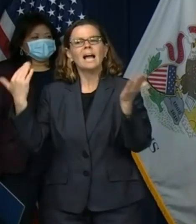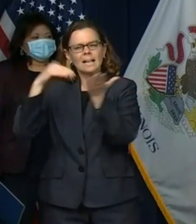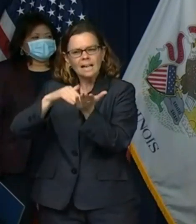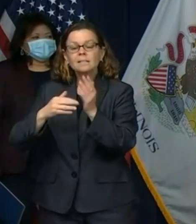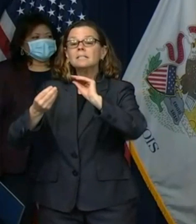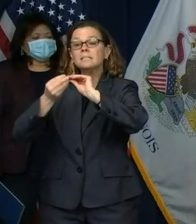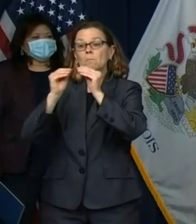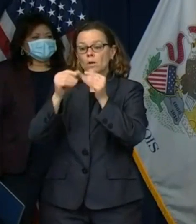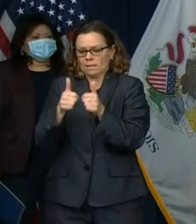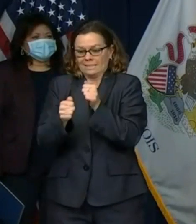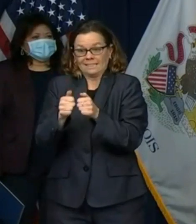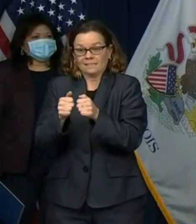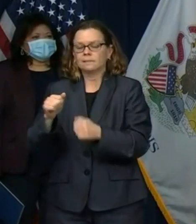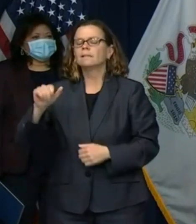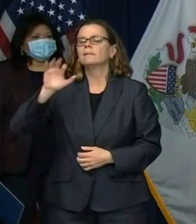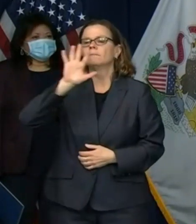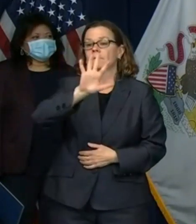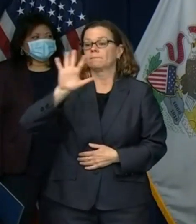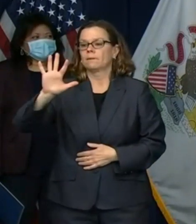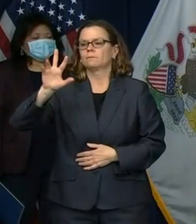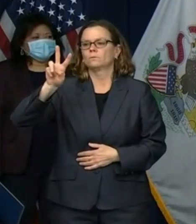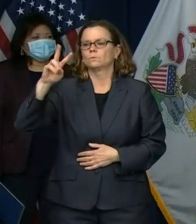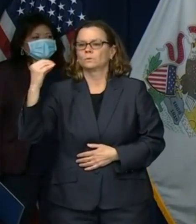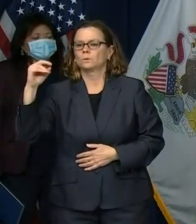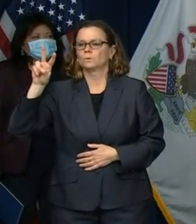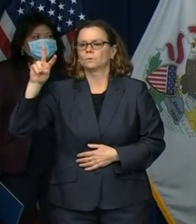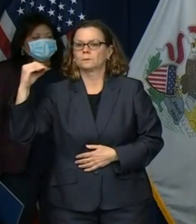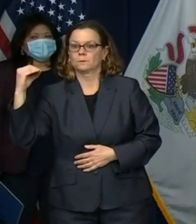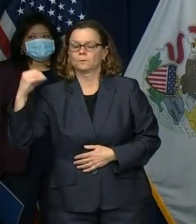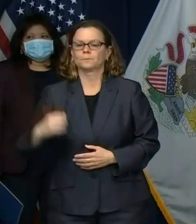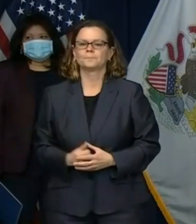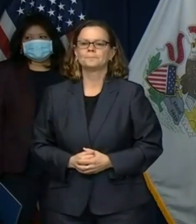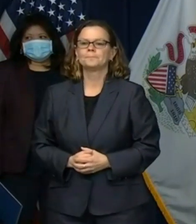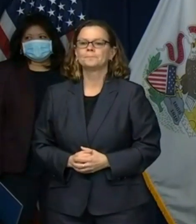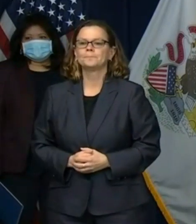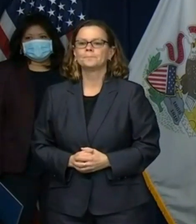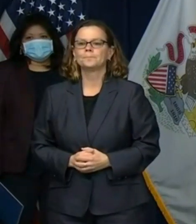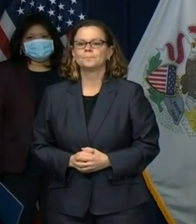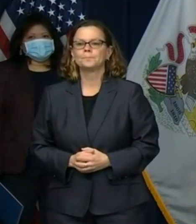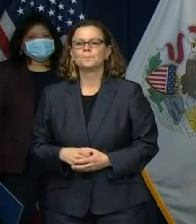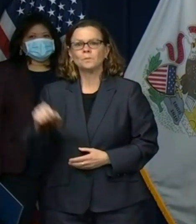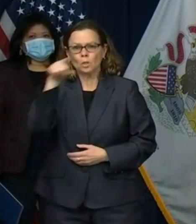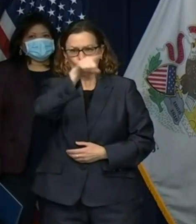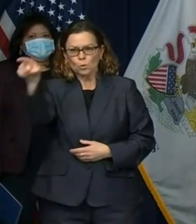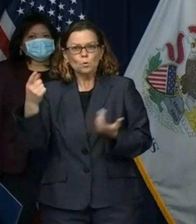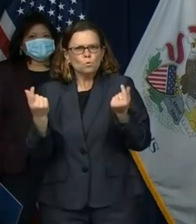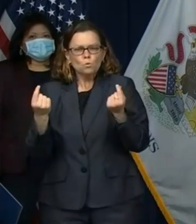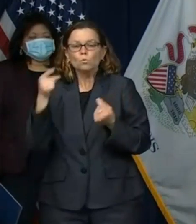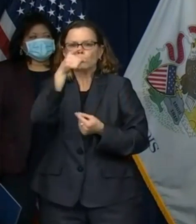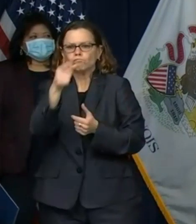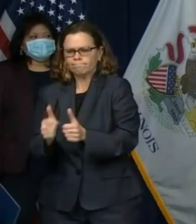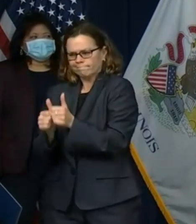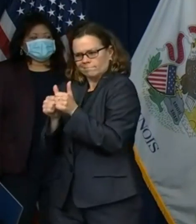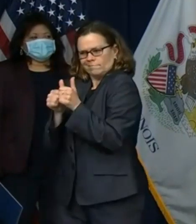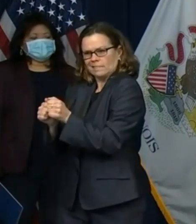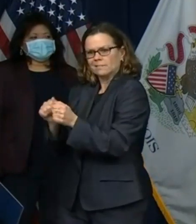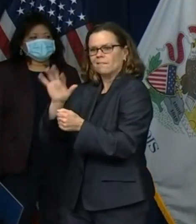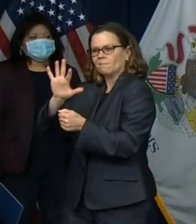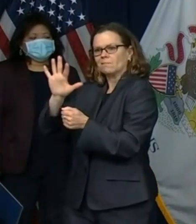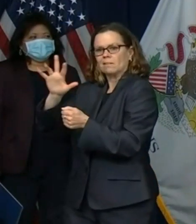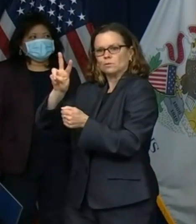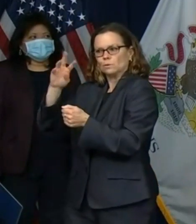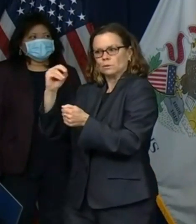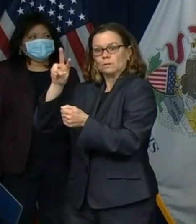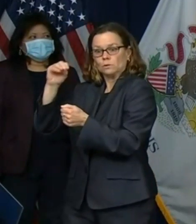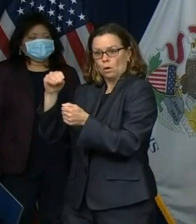for support in spanish once you send a text to the hotline within 24 hours you'll receive a call